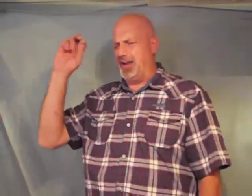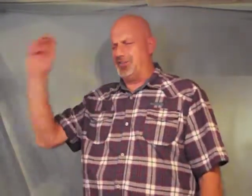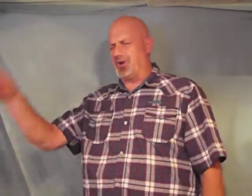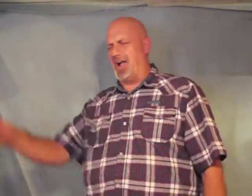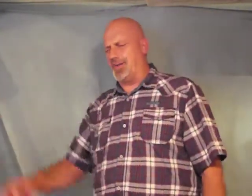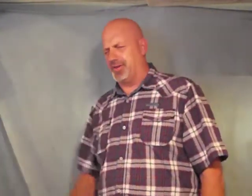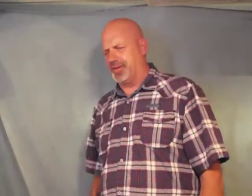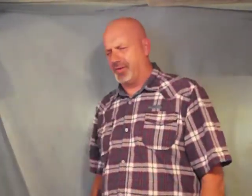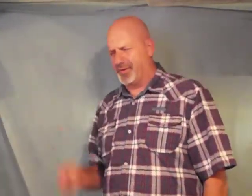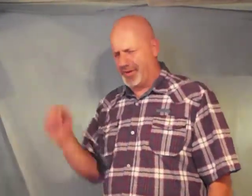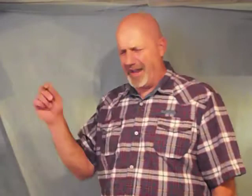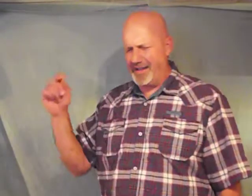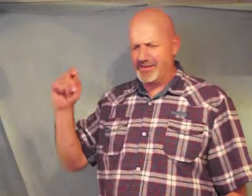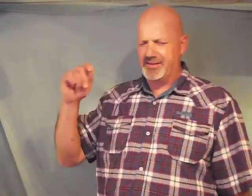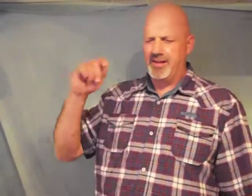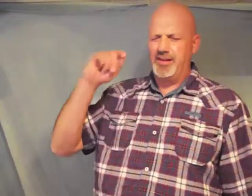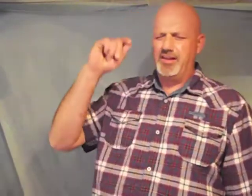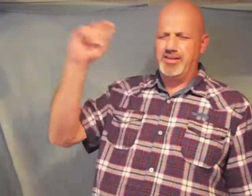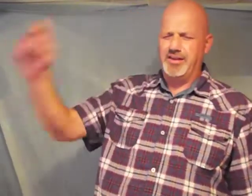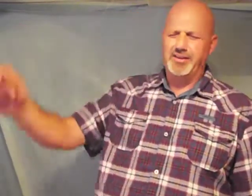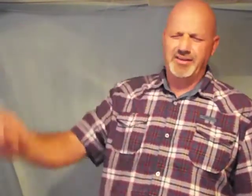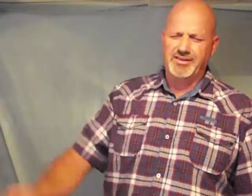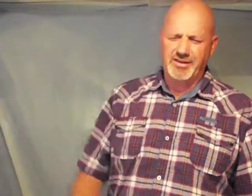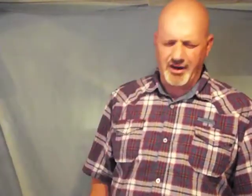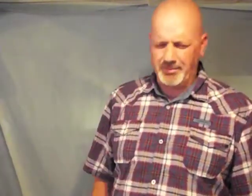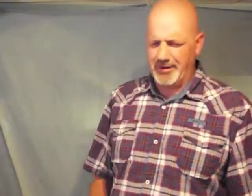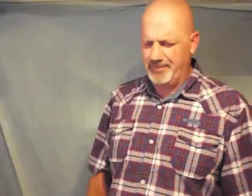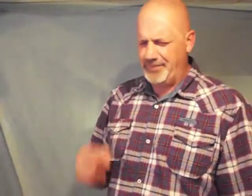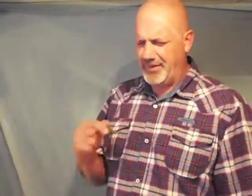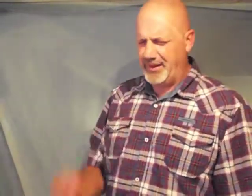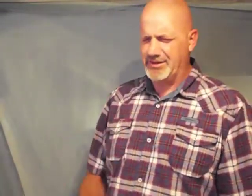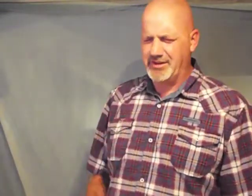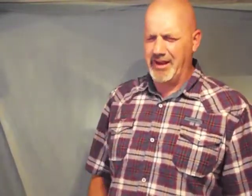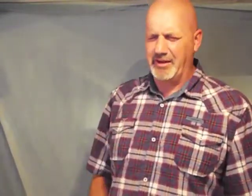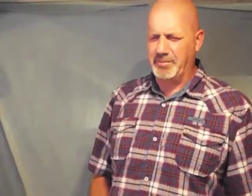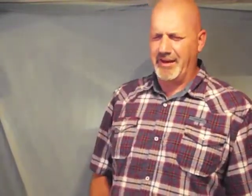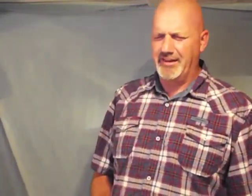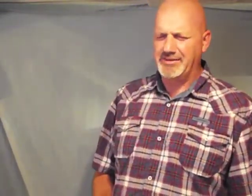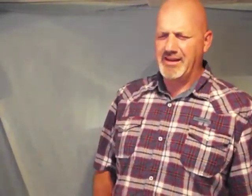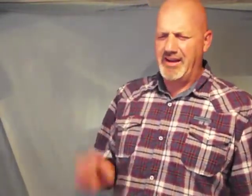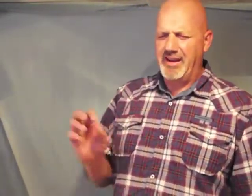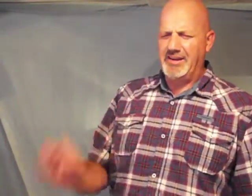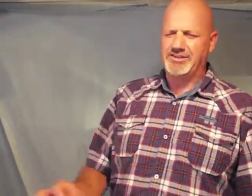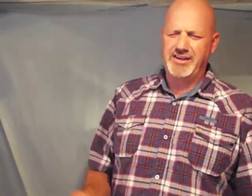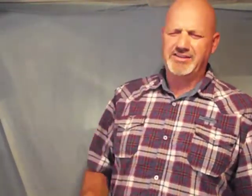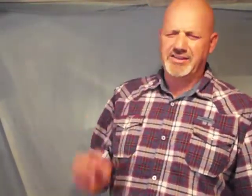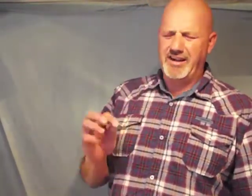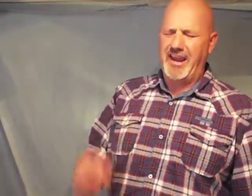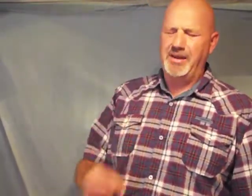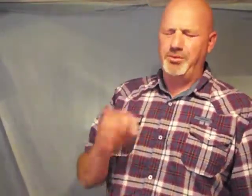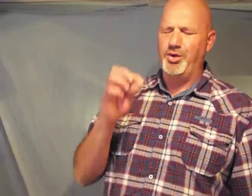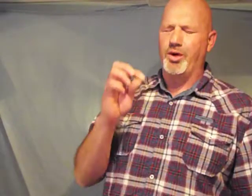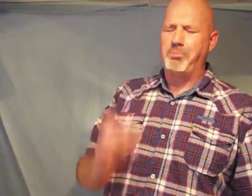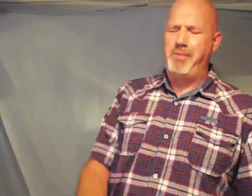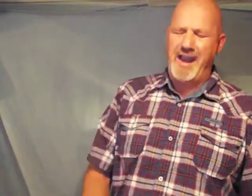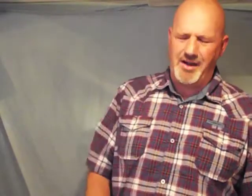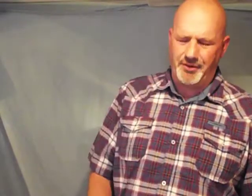trying to authorize the sermon that is taking place in Jesus name you are bound